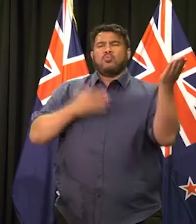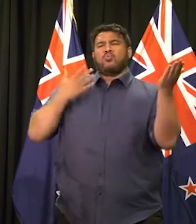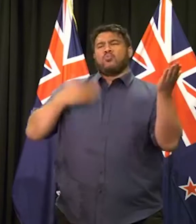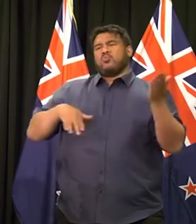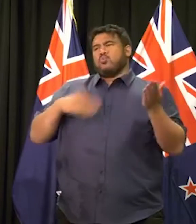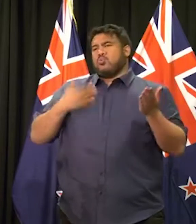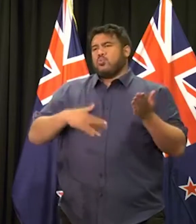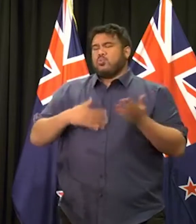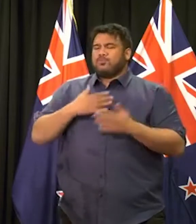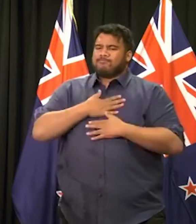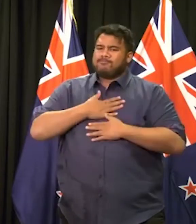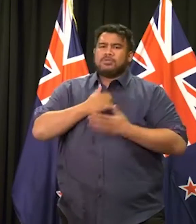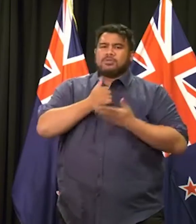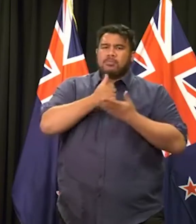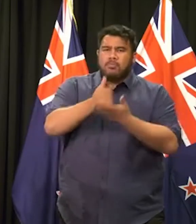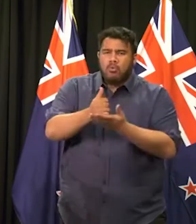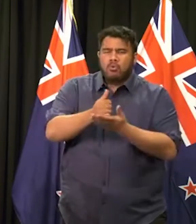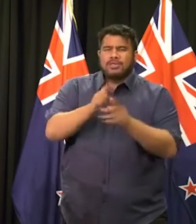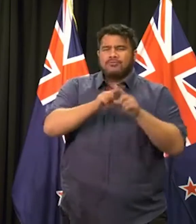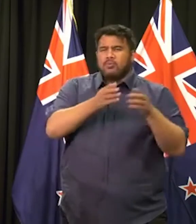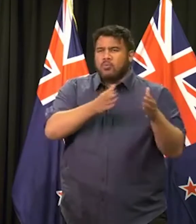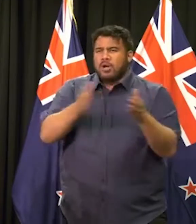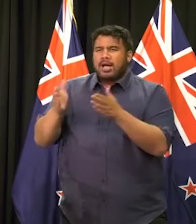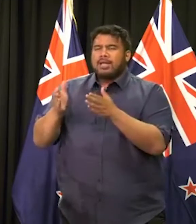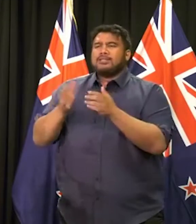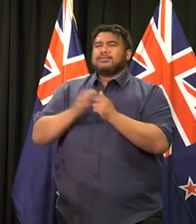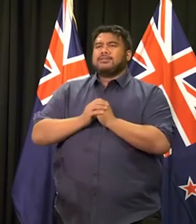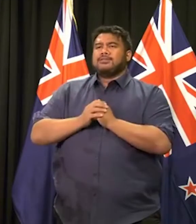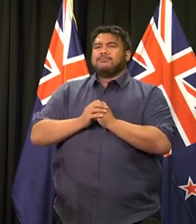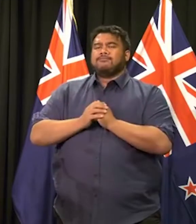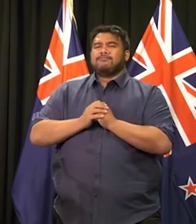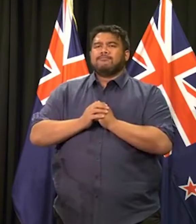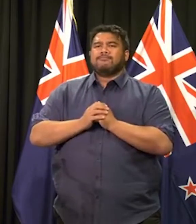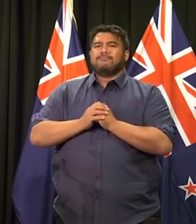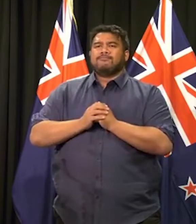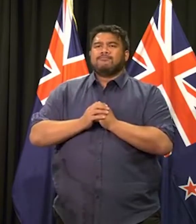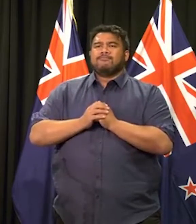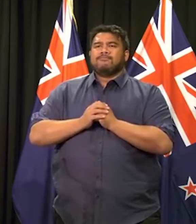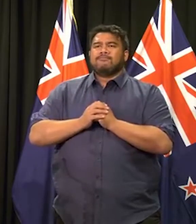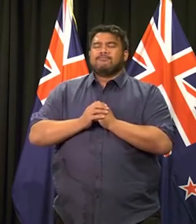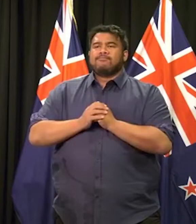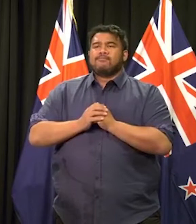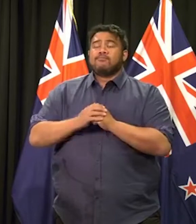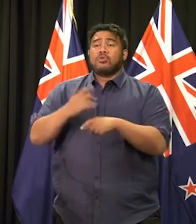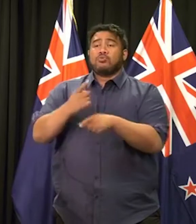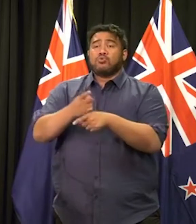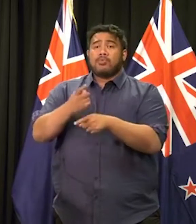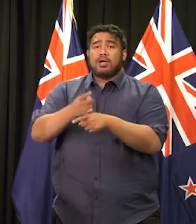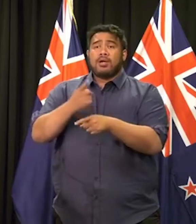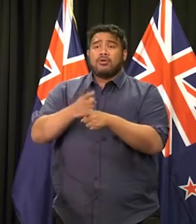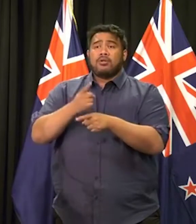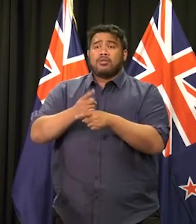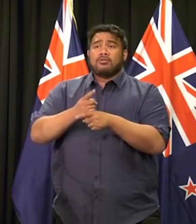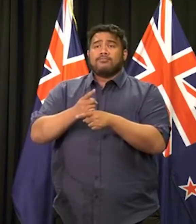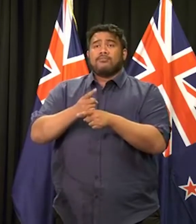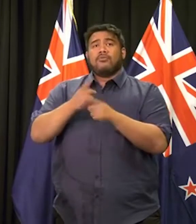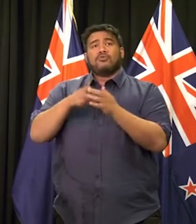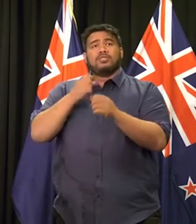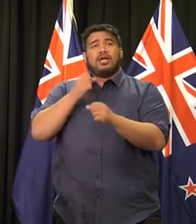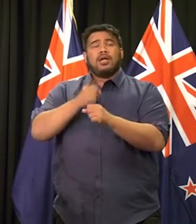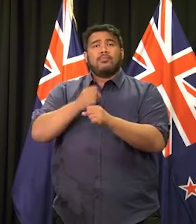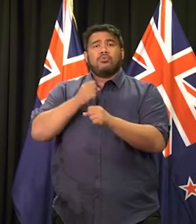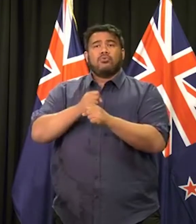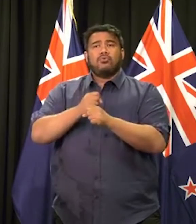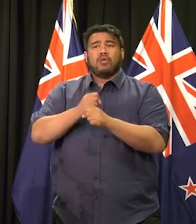a number of ways throughout New Zealand. Options and the appropriate timing for national commemorative services